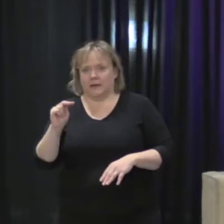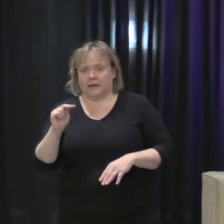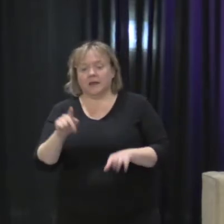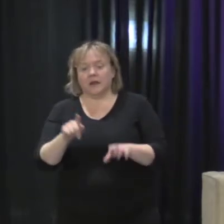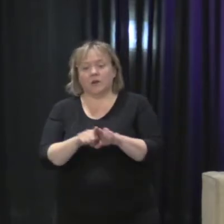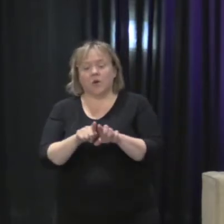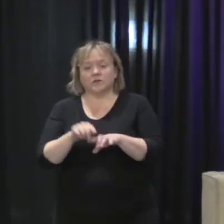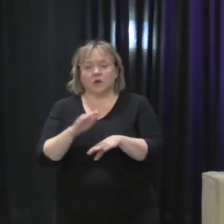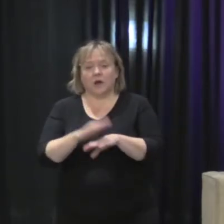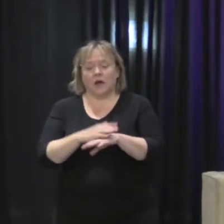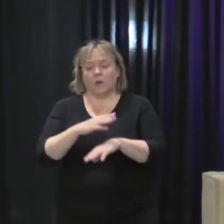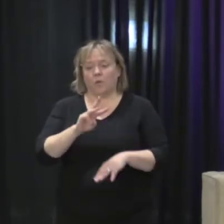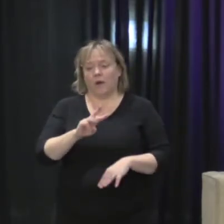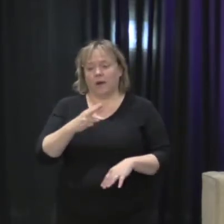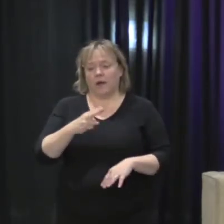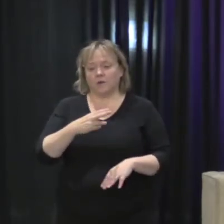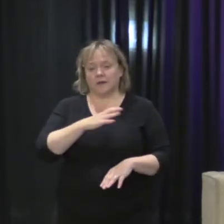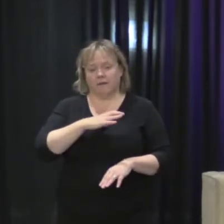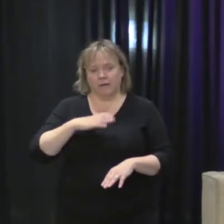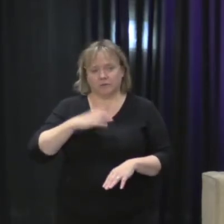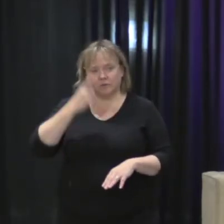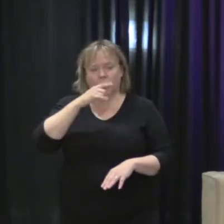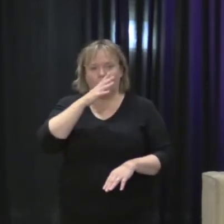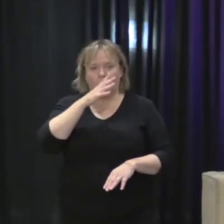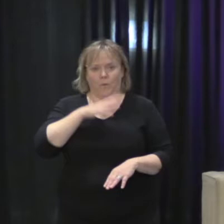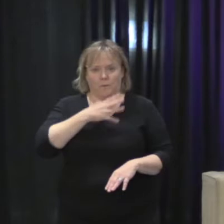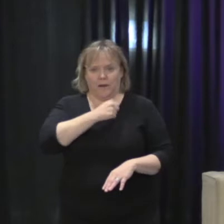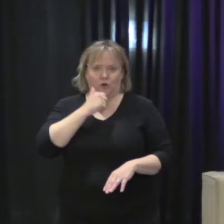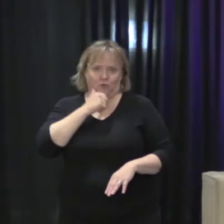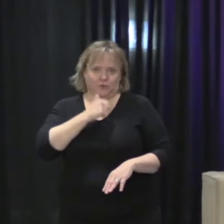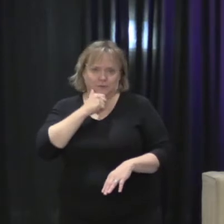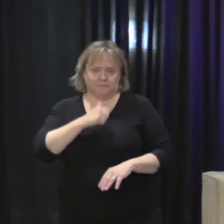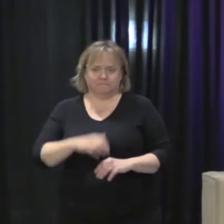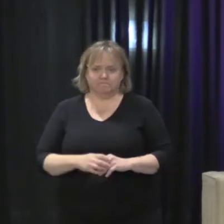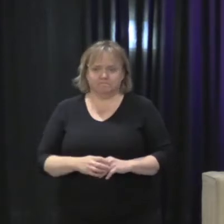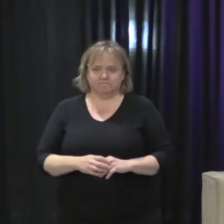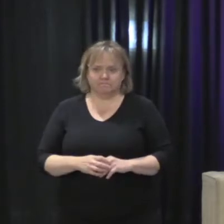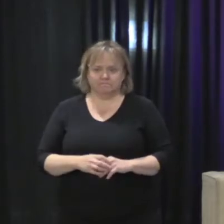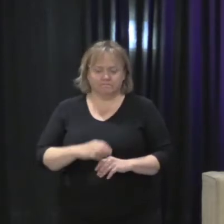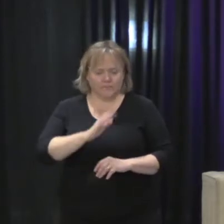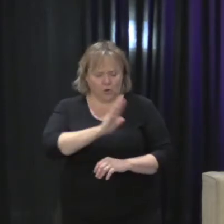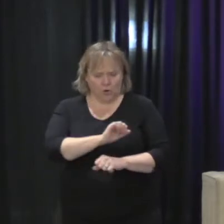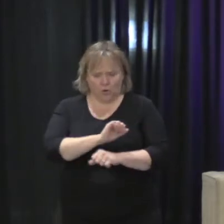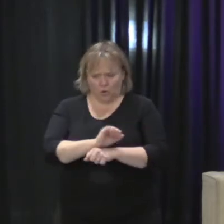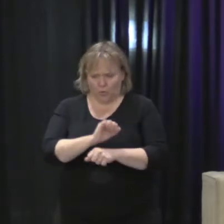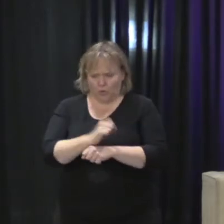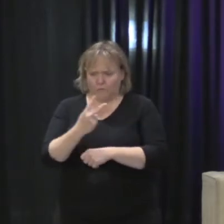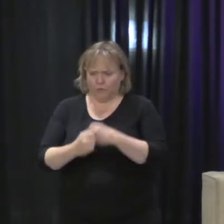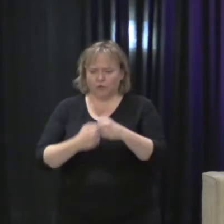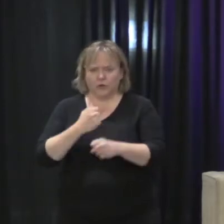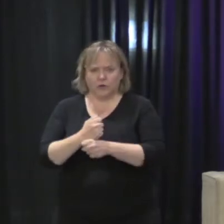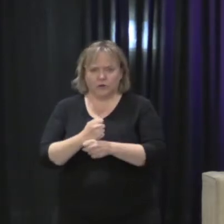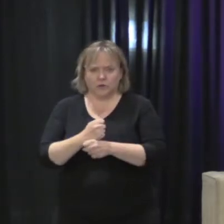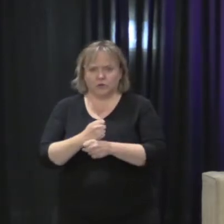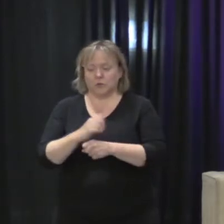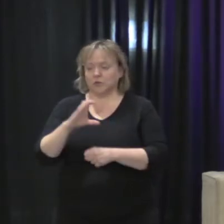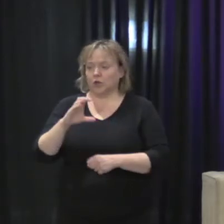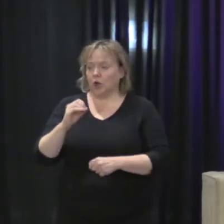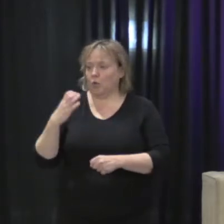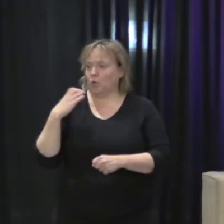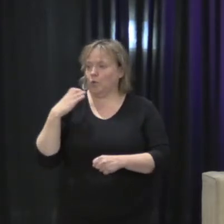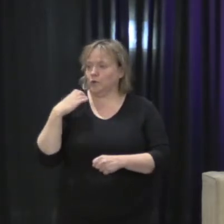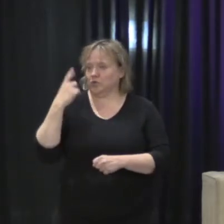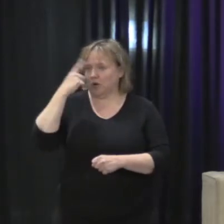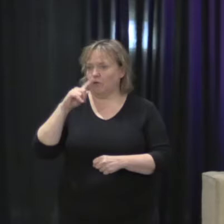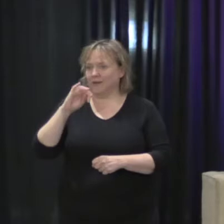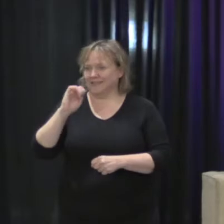Council on Women and Girls. During her time in the White House, Carrie co-chaired the White House task force to protect